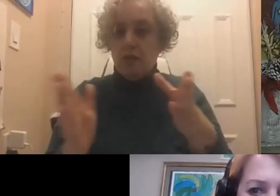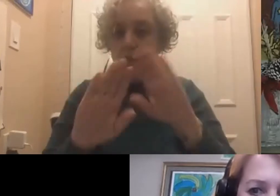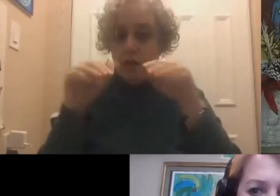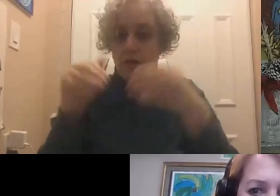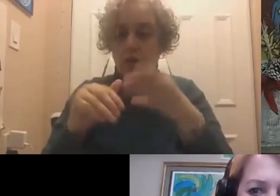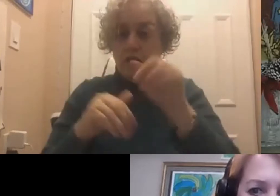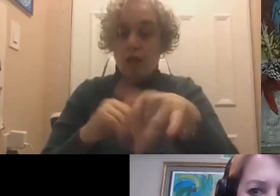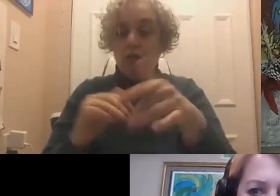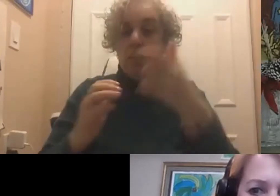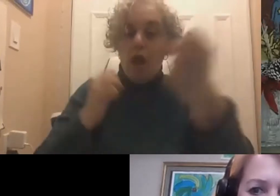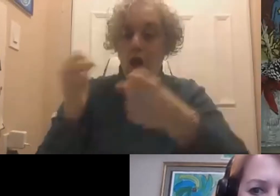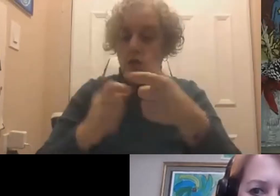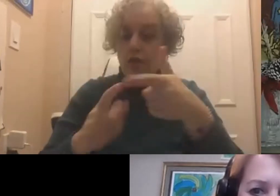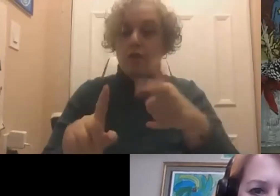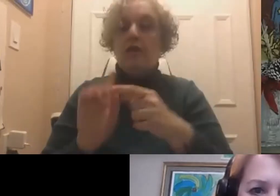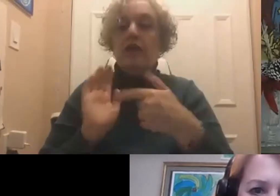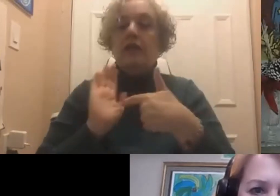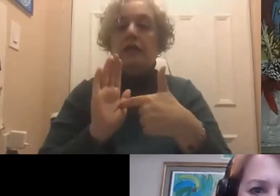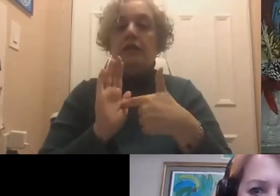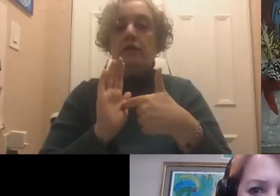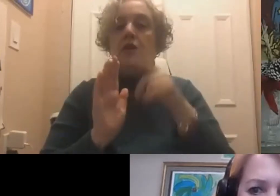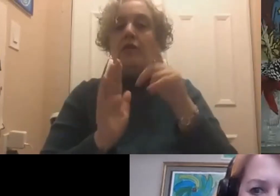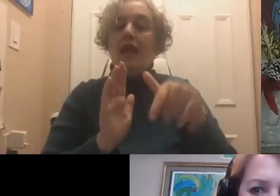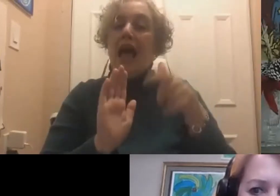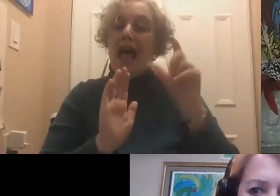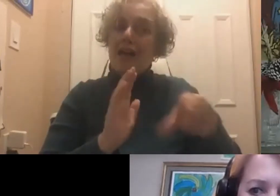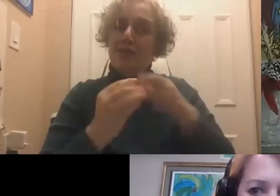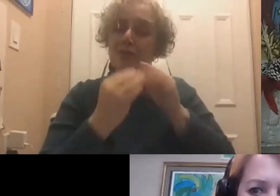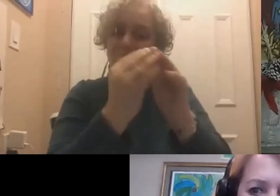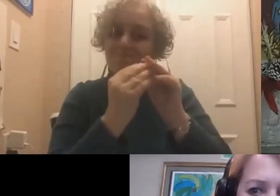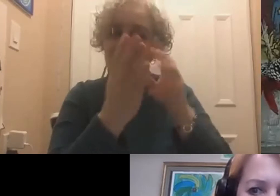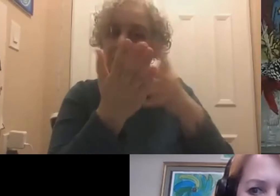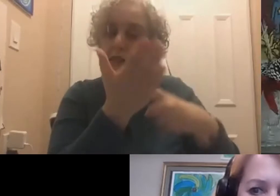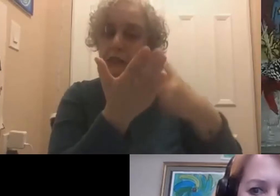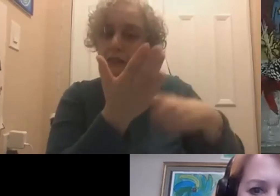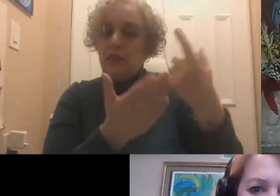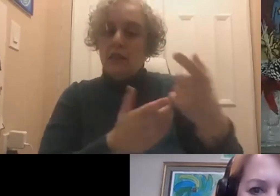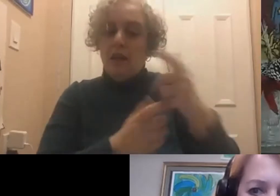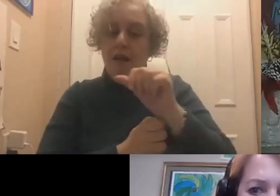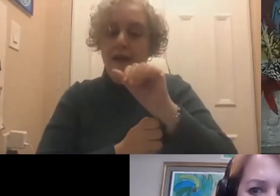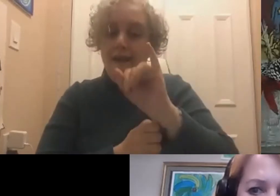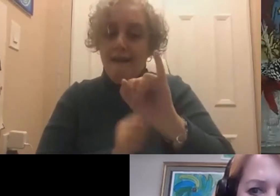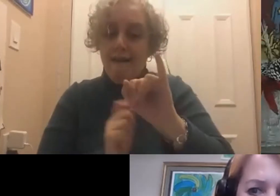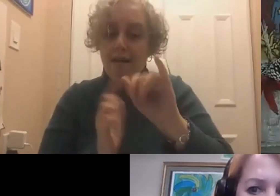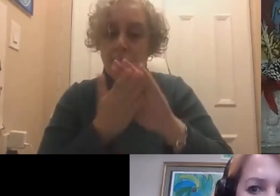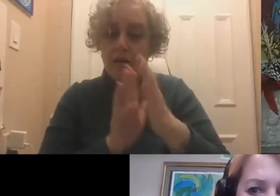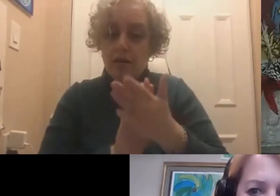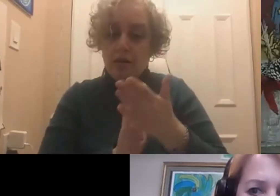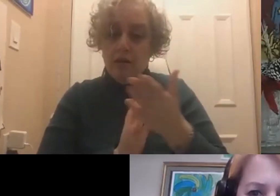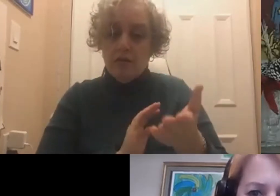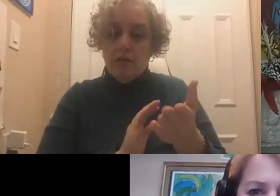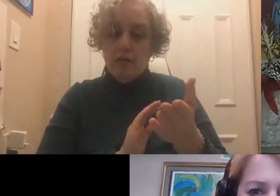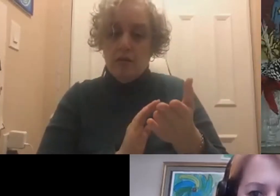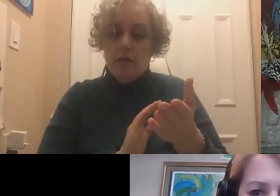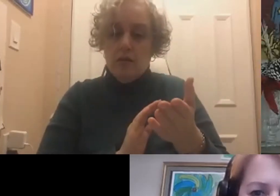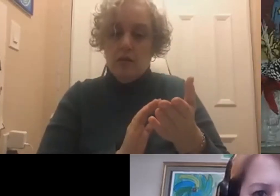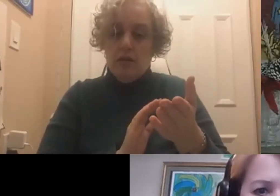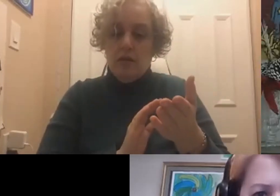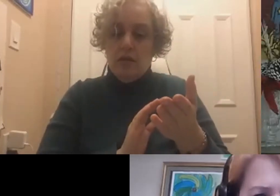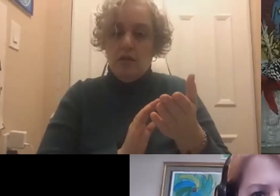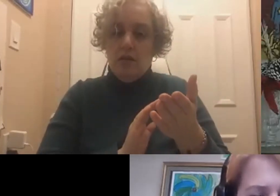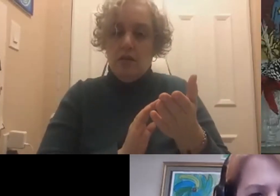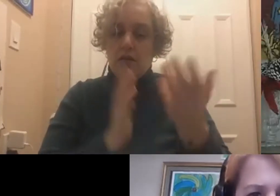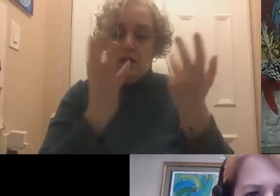this pushback on the fact that AI will become this initial screen to everything.